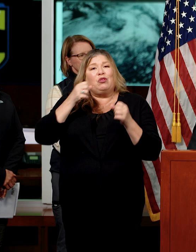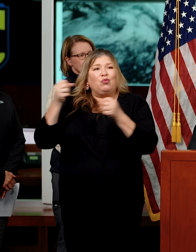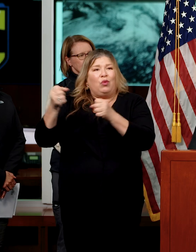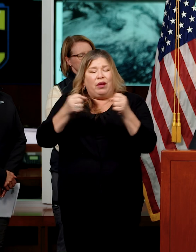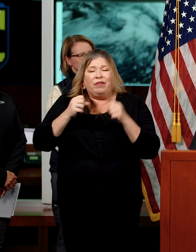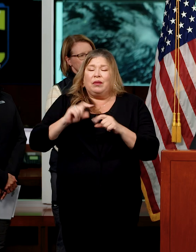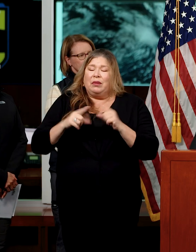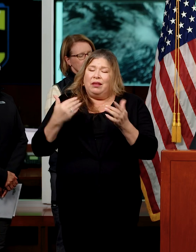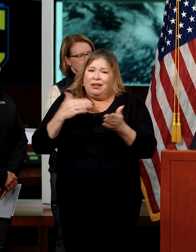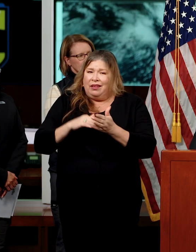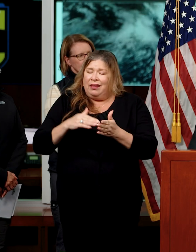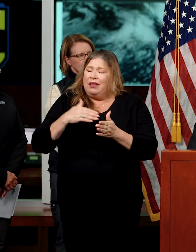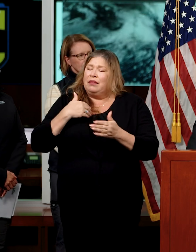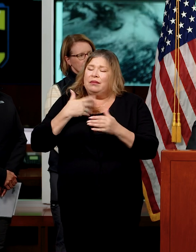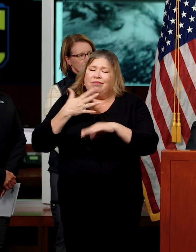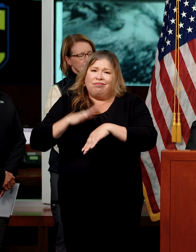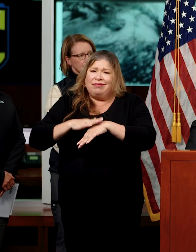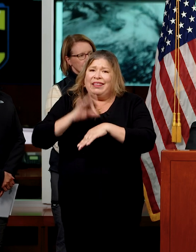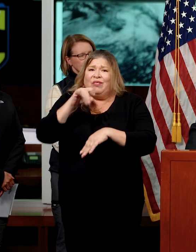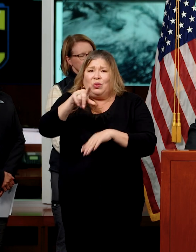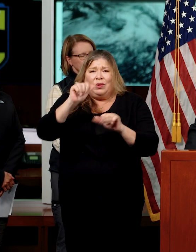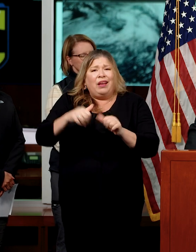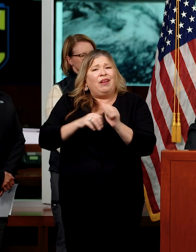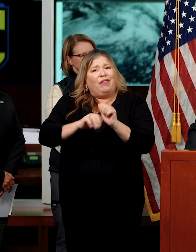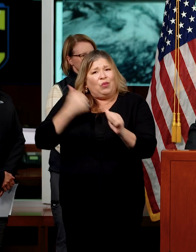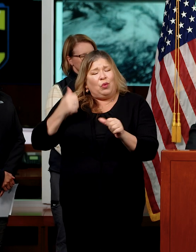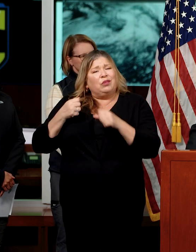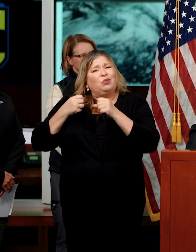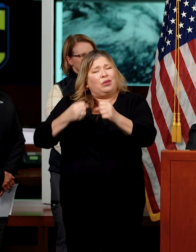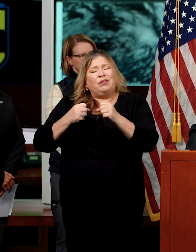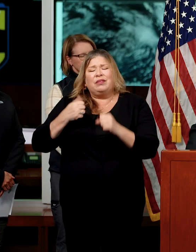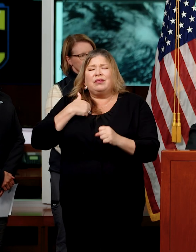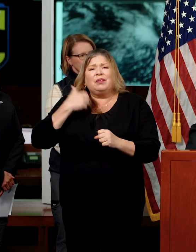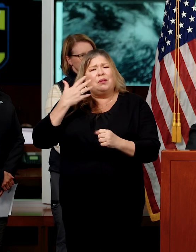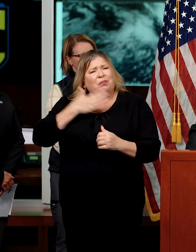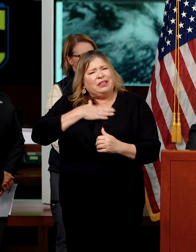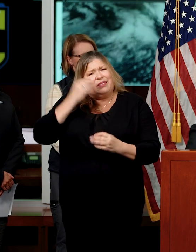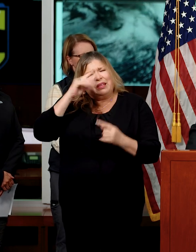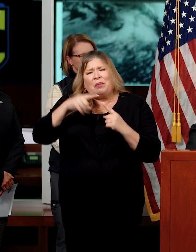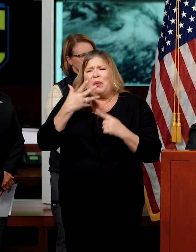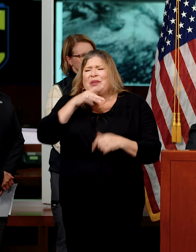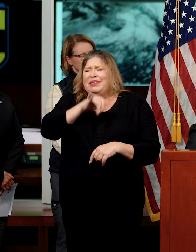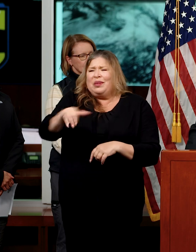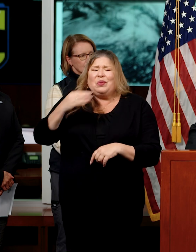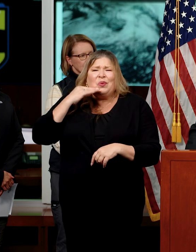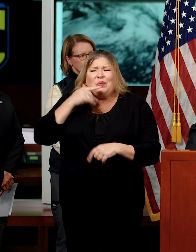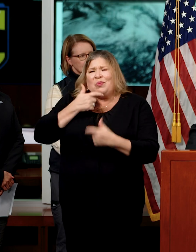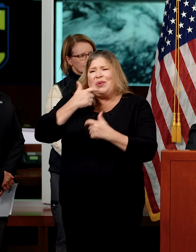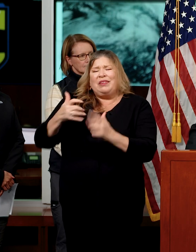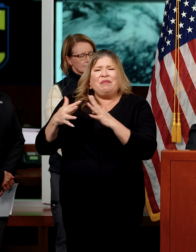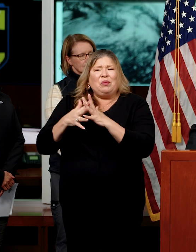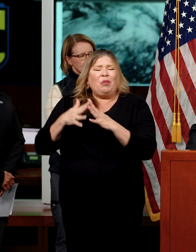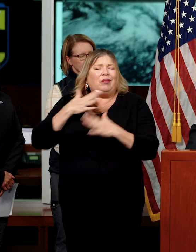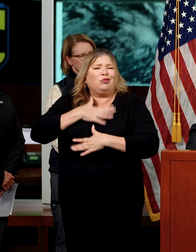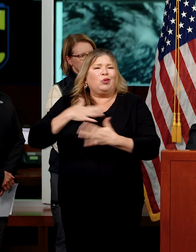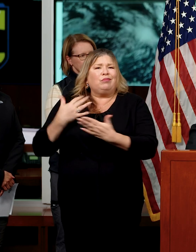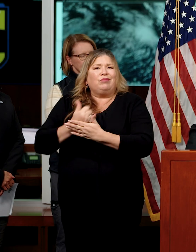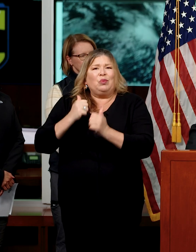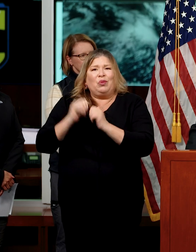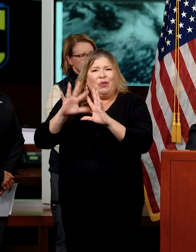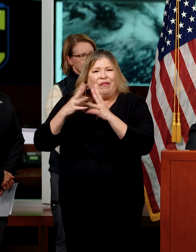ask you again, if you can avoid travel, please consider staying home, watch some football, enjoy some time with your family.